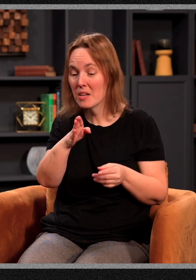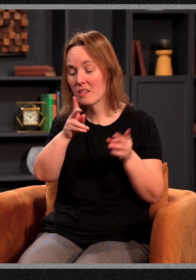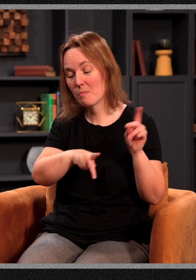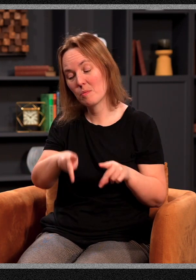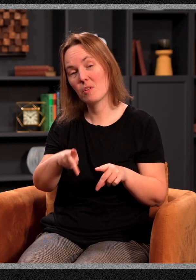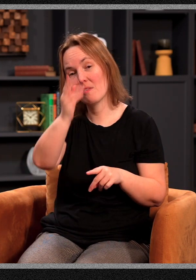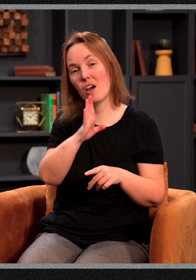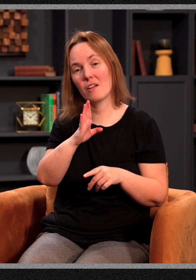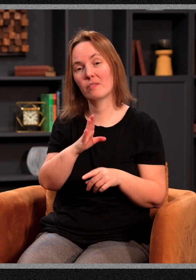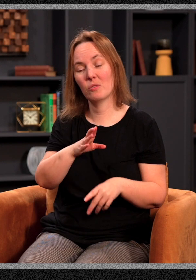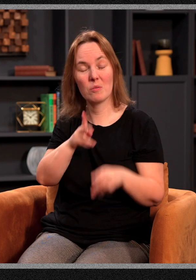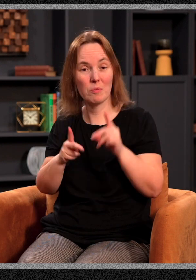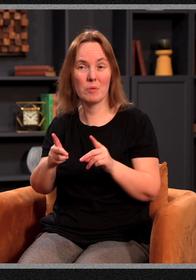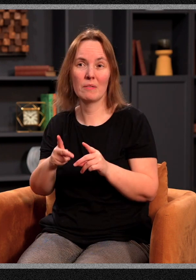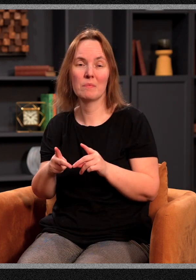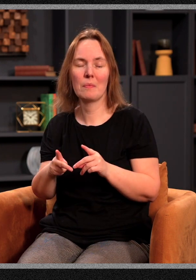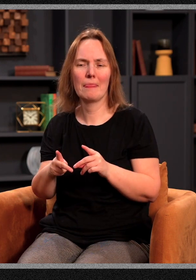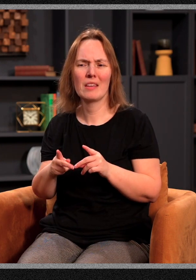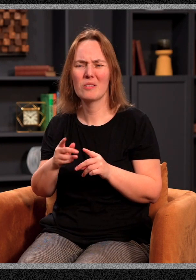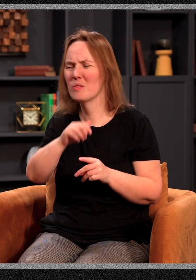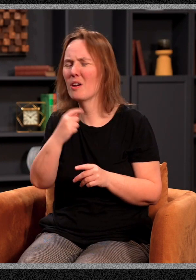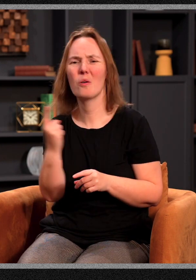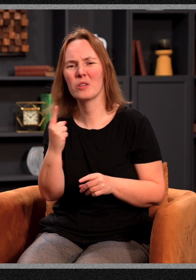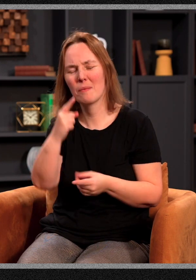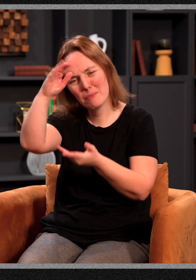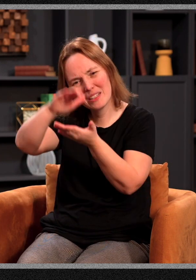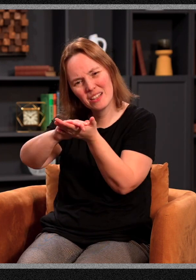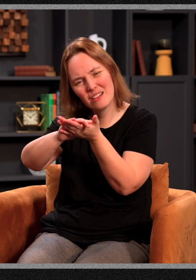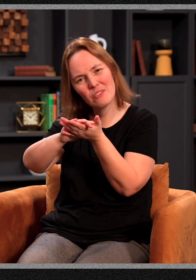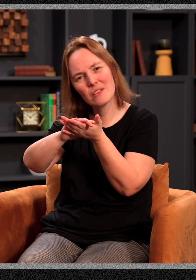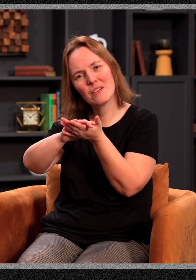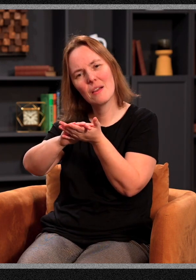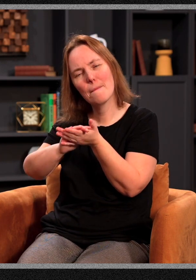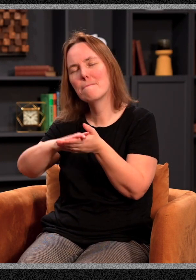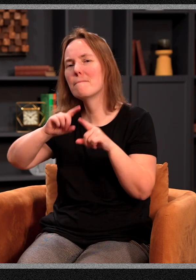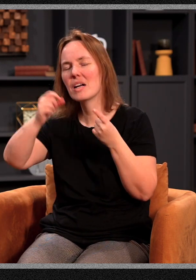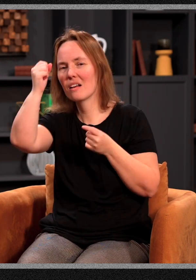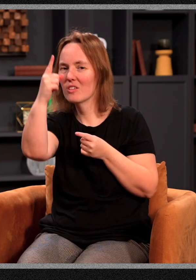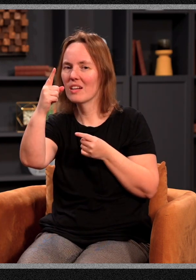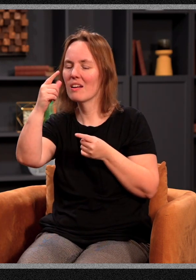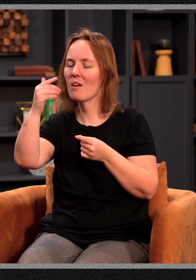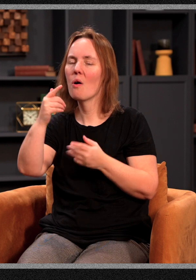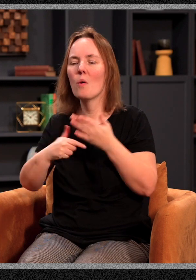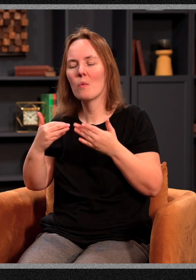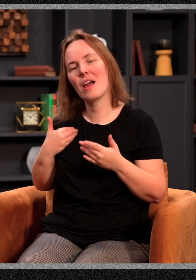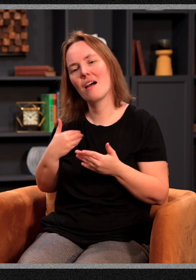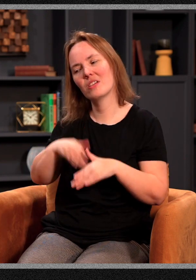God. If we're going to be people who actually don't just believe certain things, but we are a people who actually understand what we have in